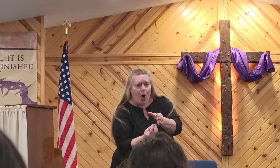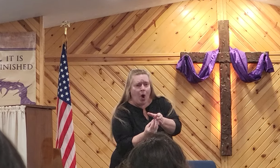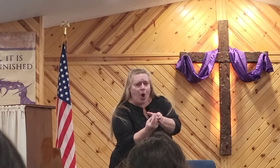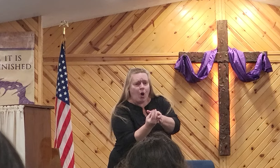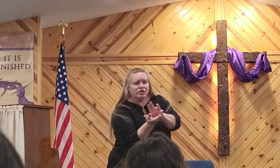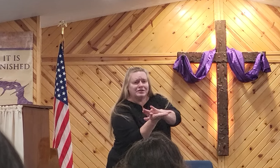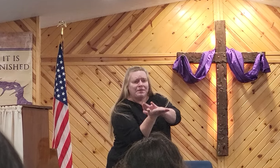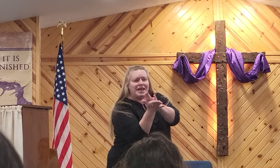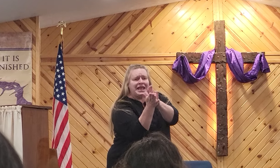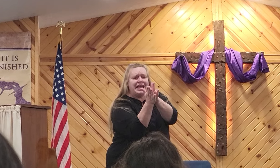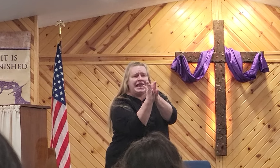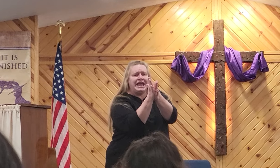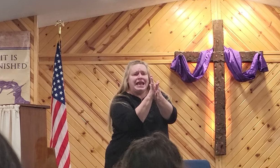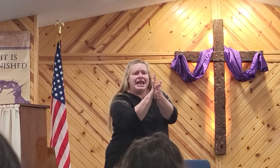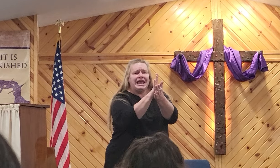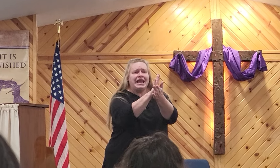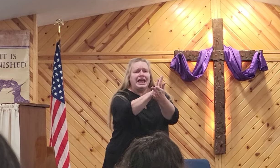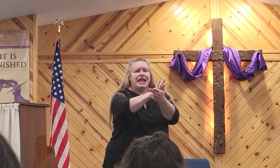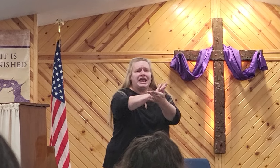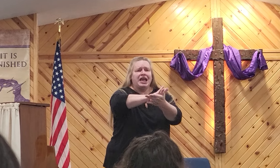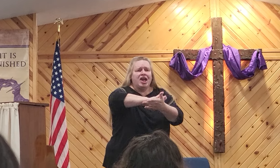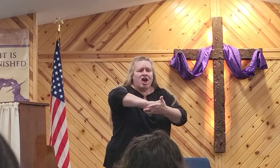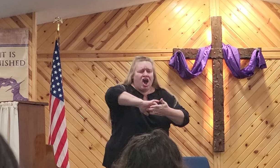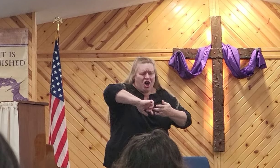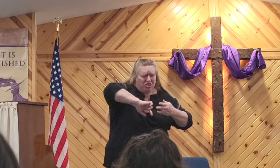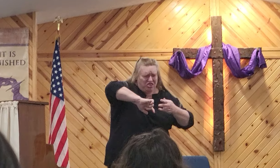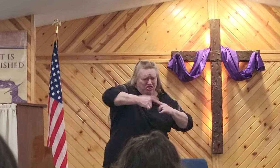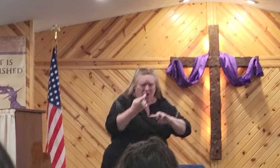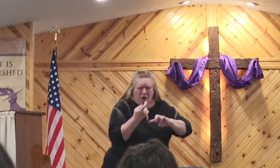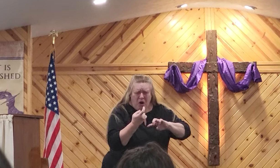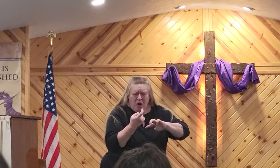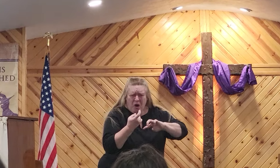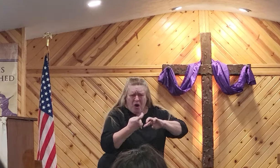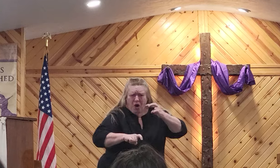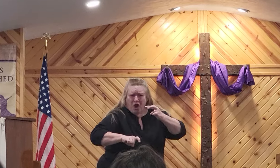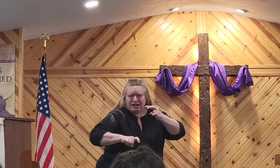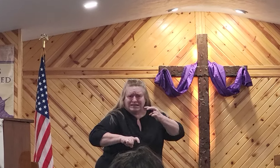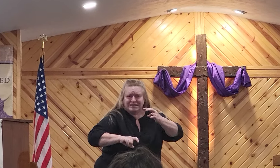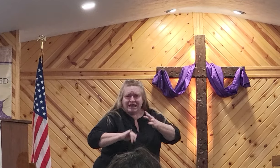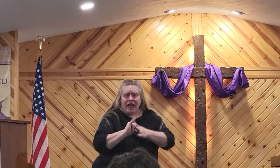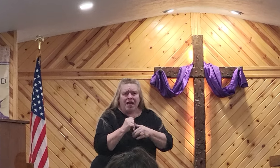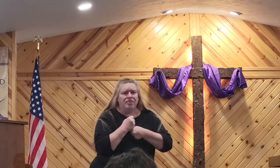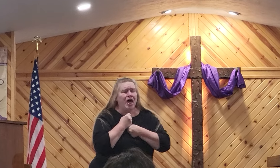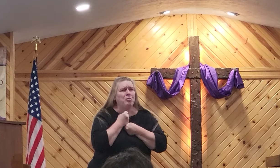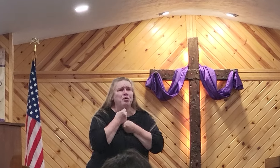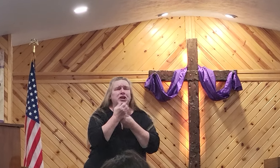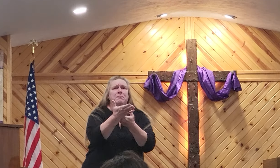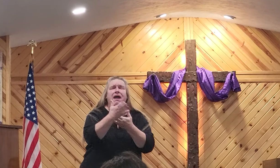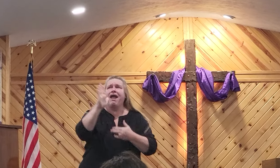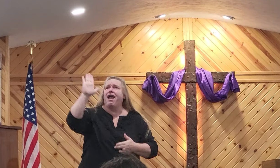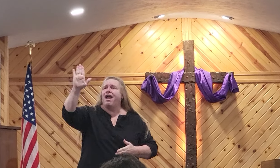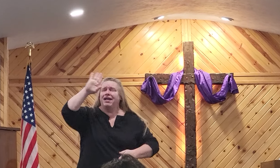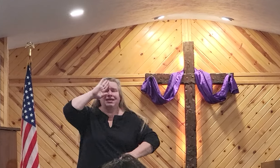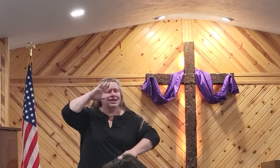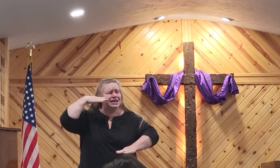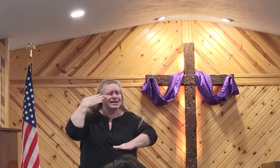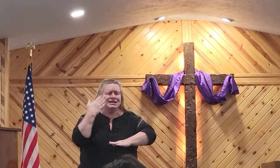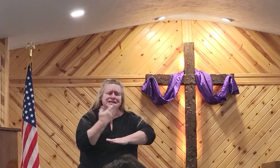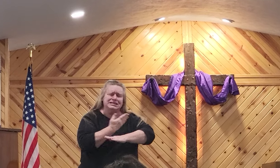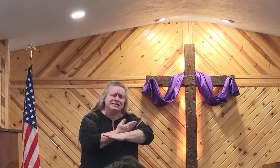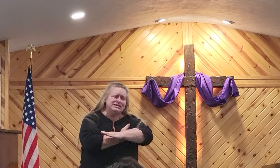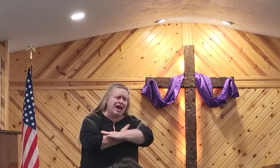to be thoughts that would make